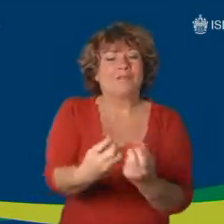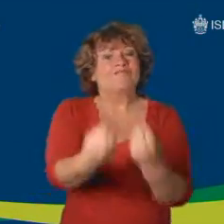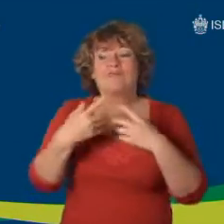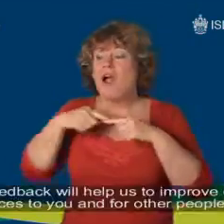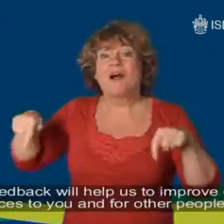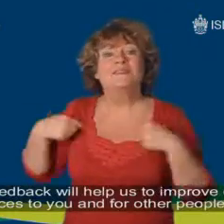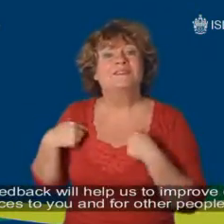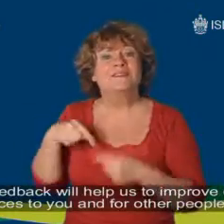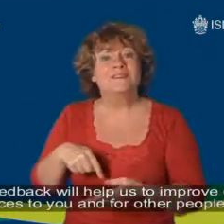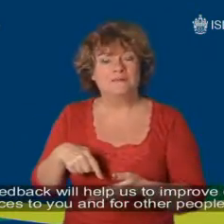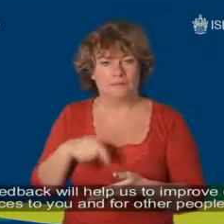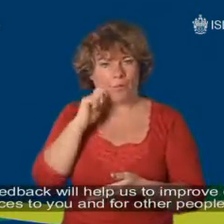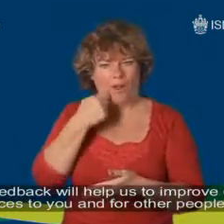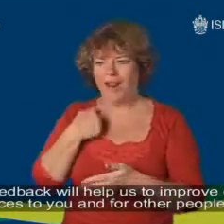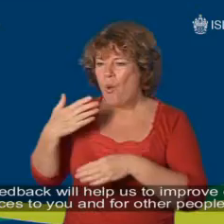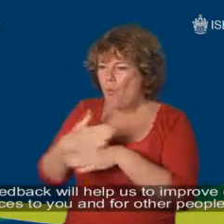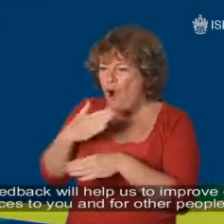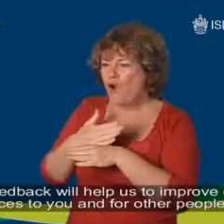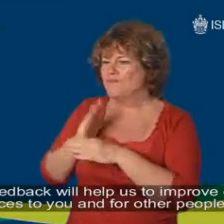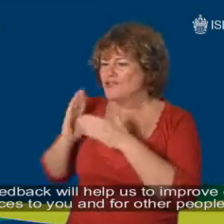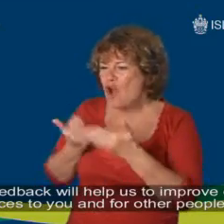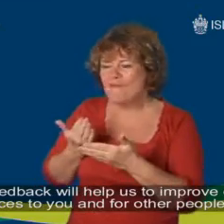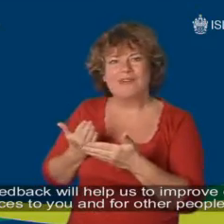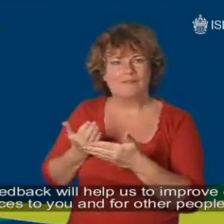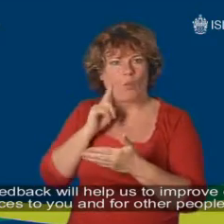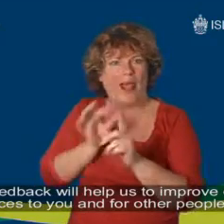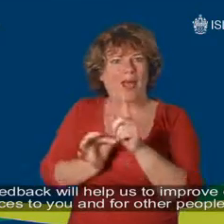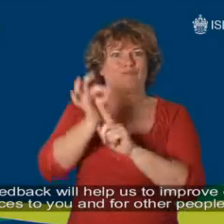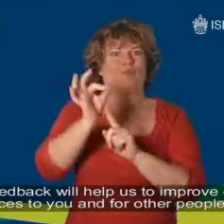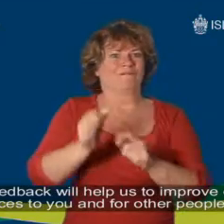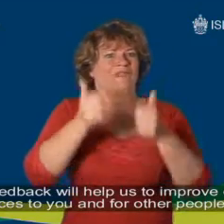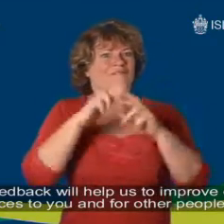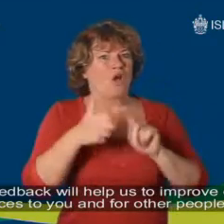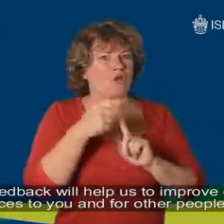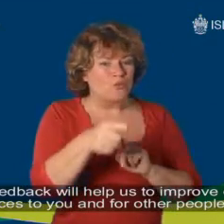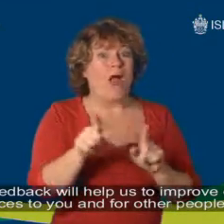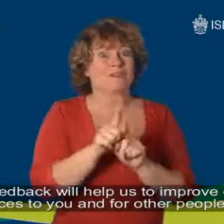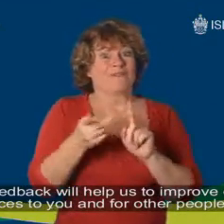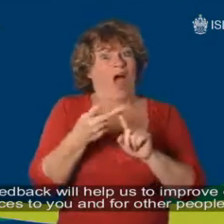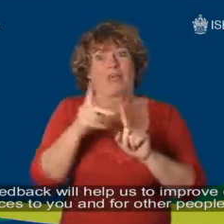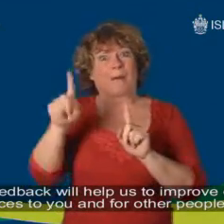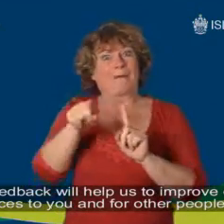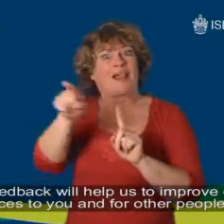Your feedback will help us to improve our services to you and for other people.